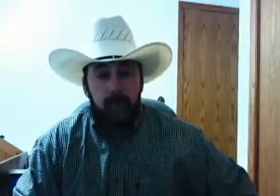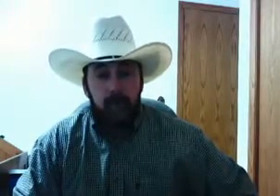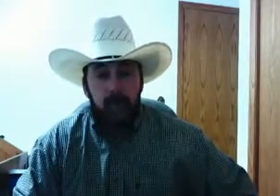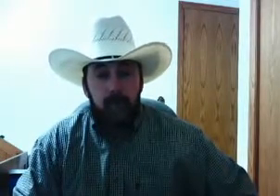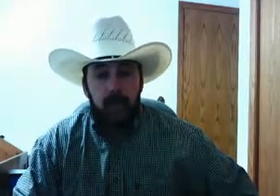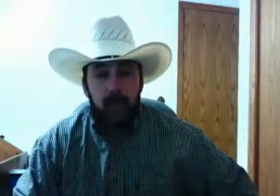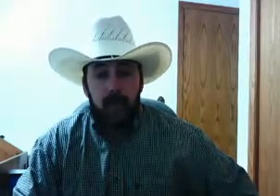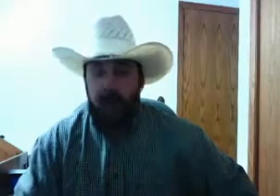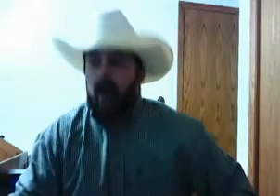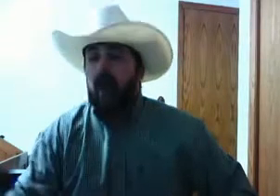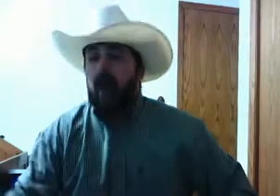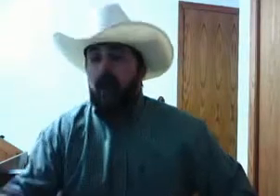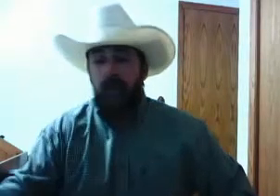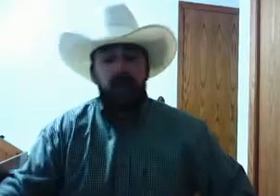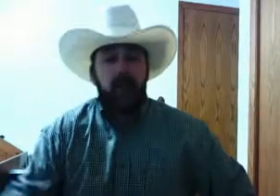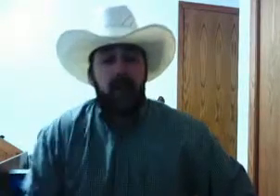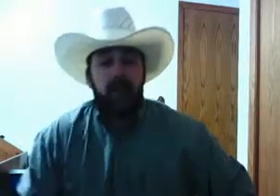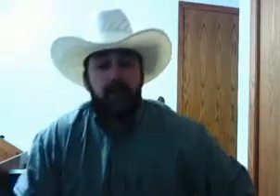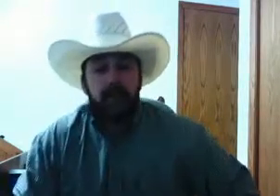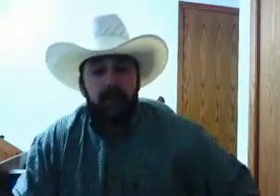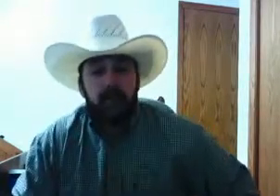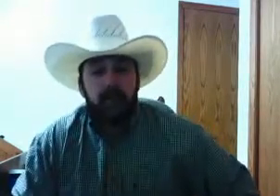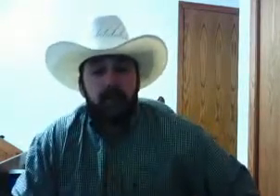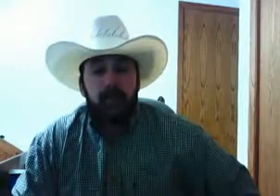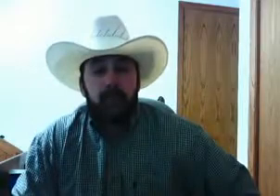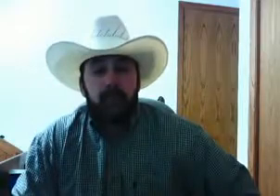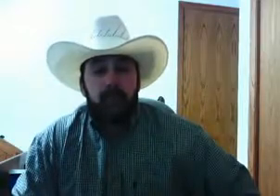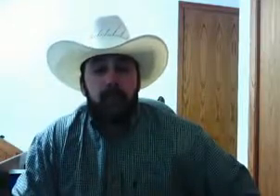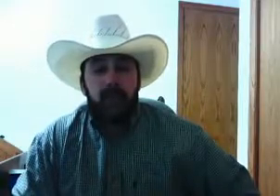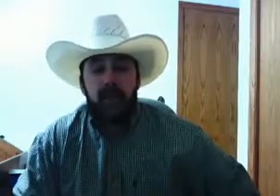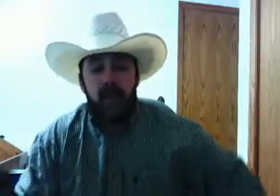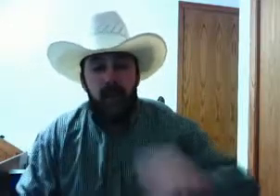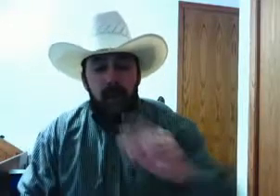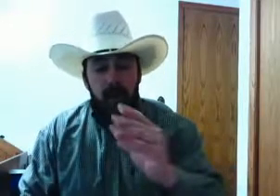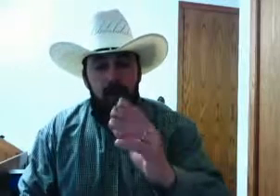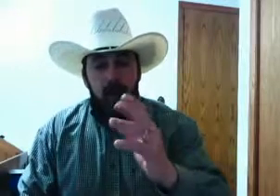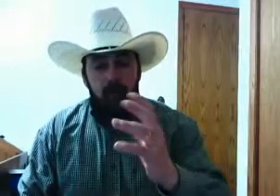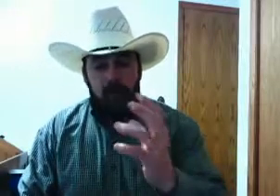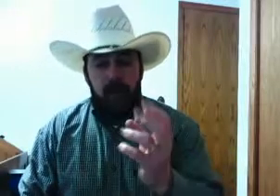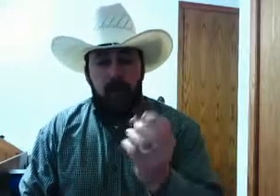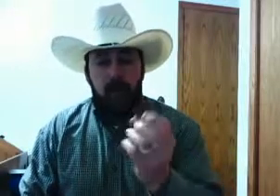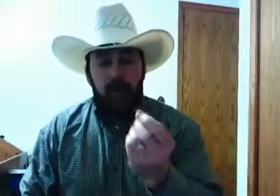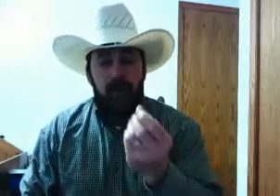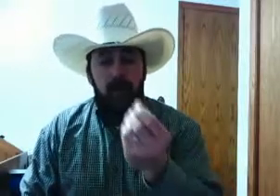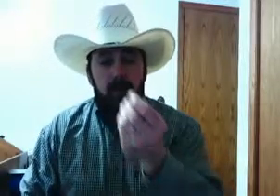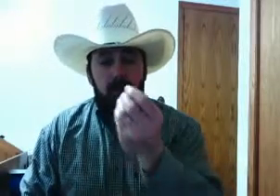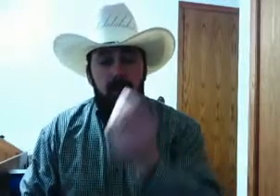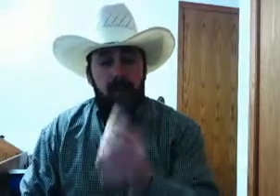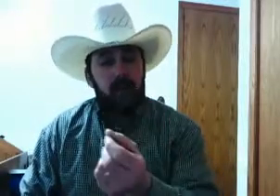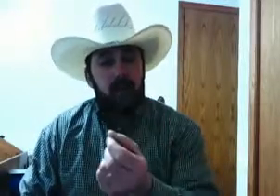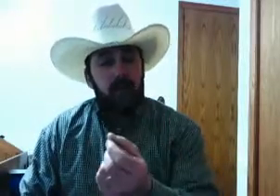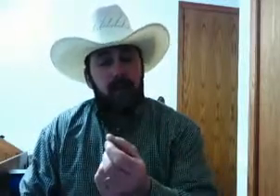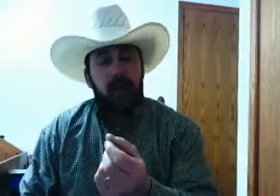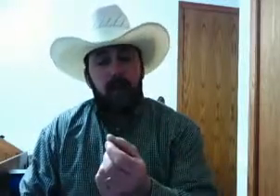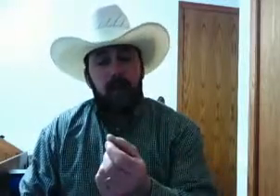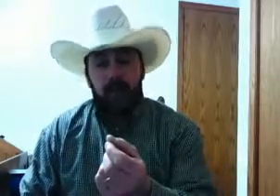and God's pleased with that. But see we're so confused so mixed up and I'll say it again